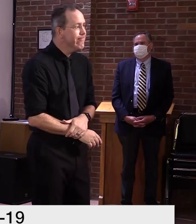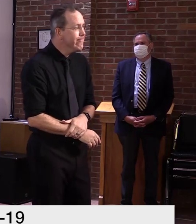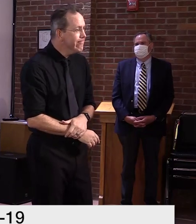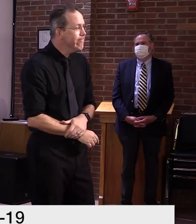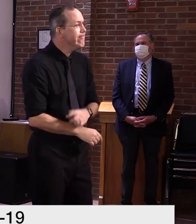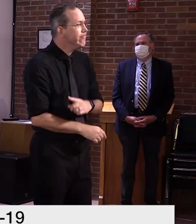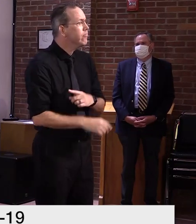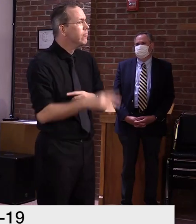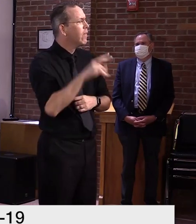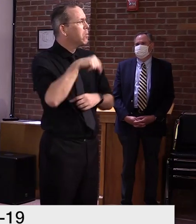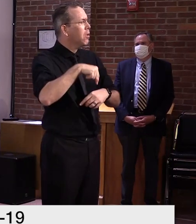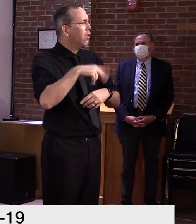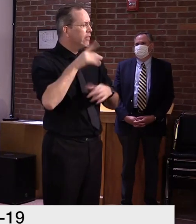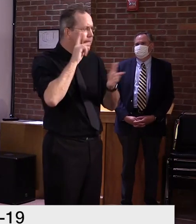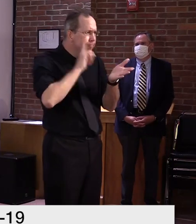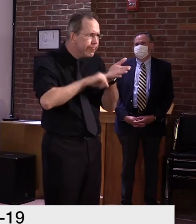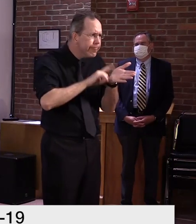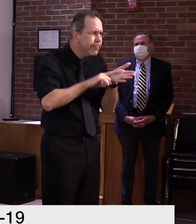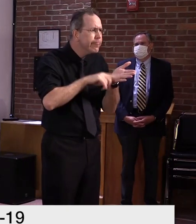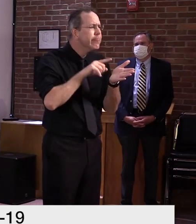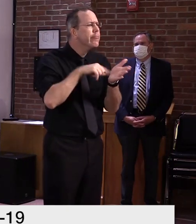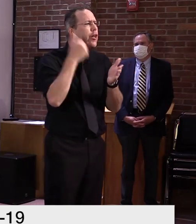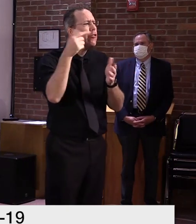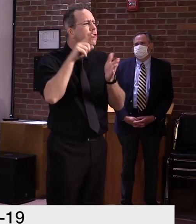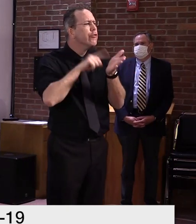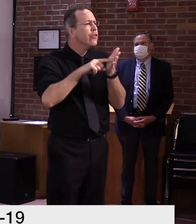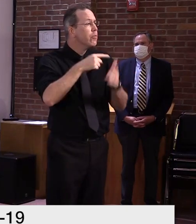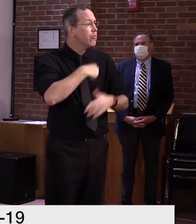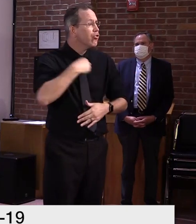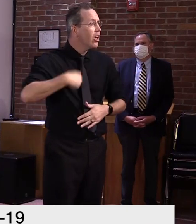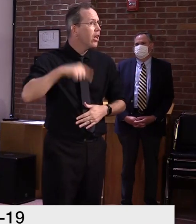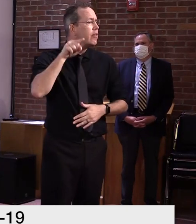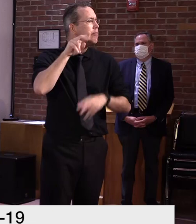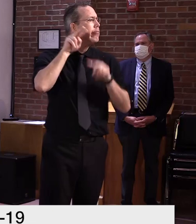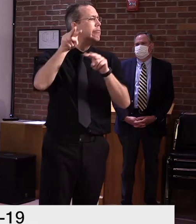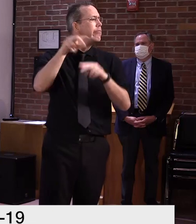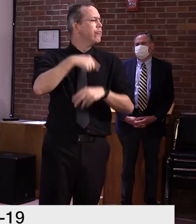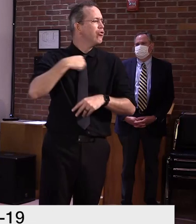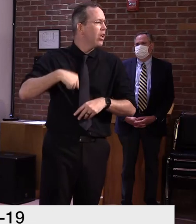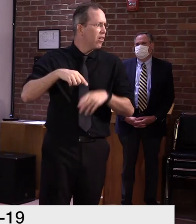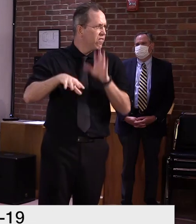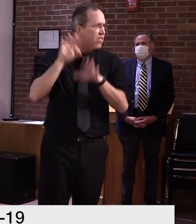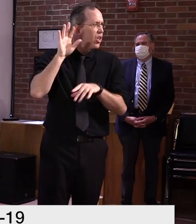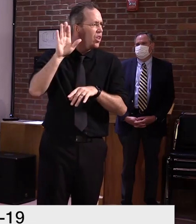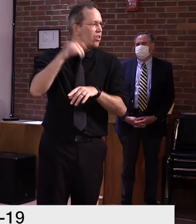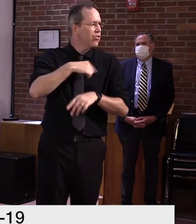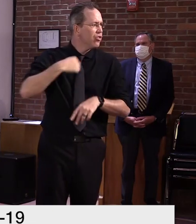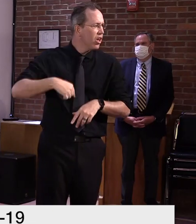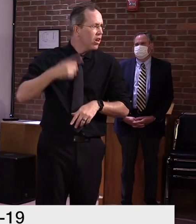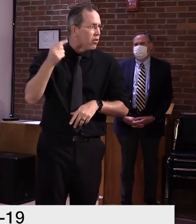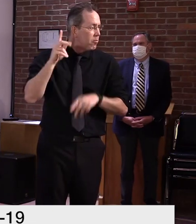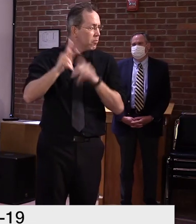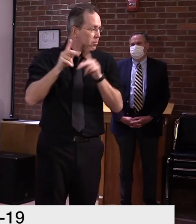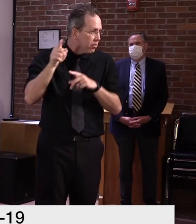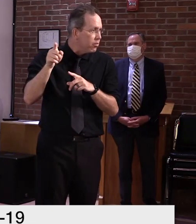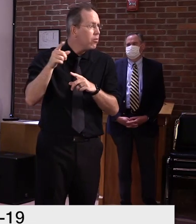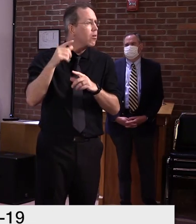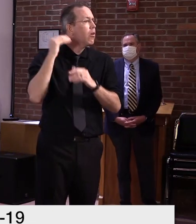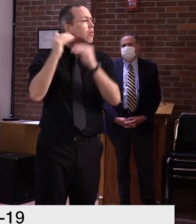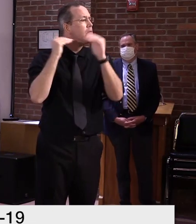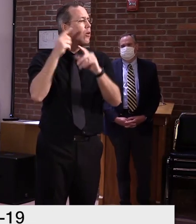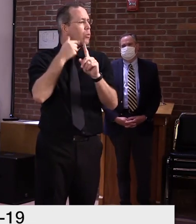came out of China. And in that situation, 37 symptomatic Chinese adults were